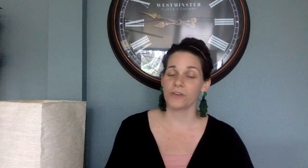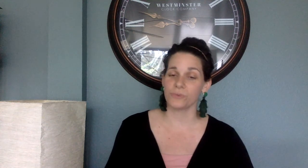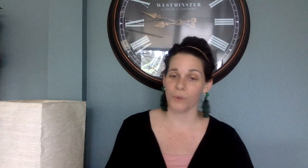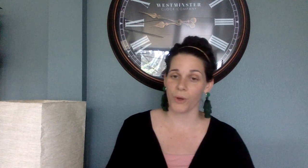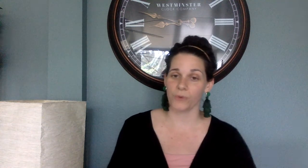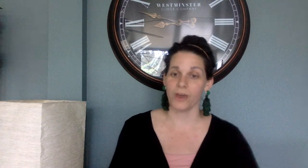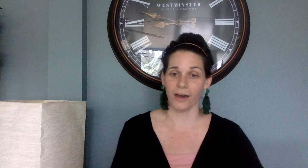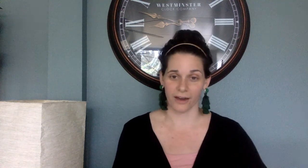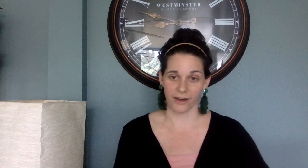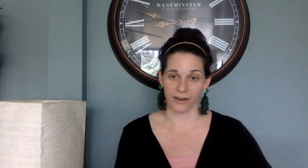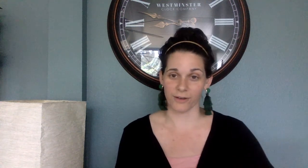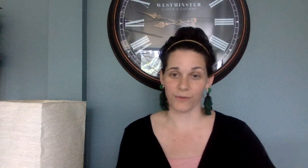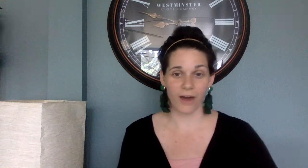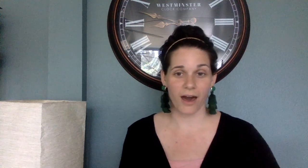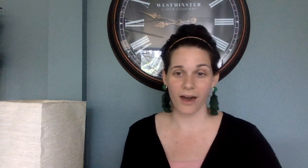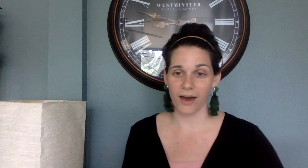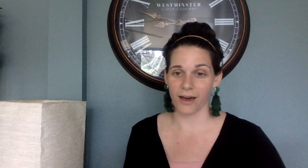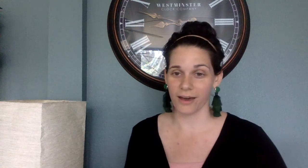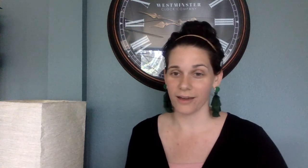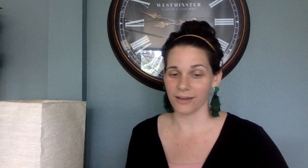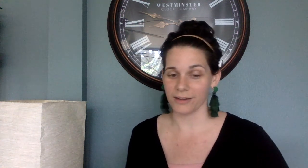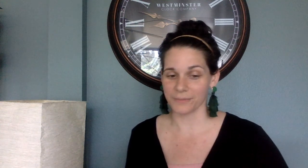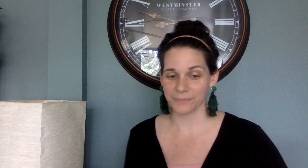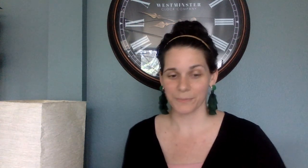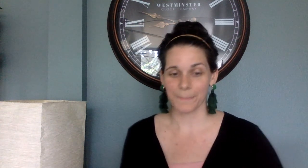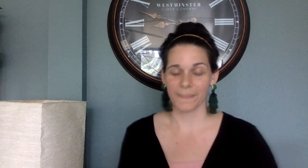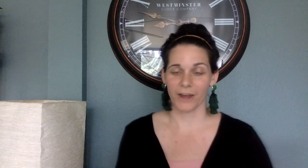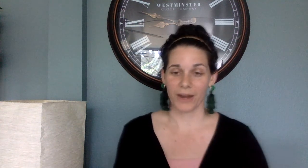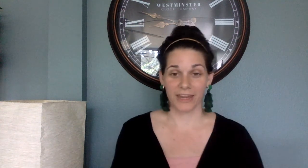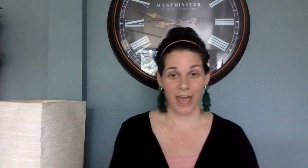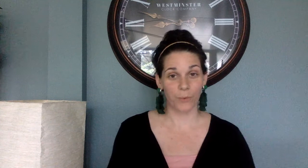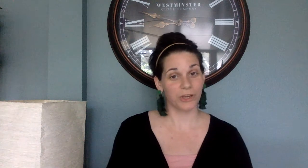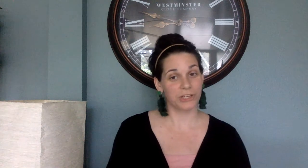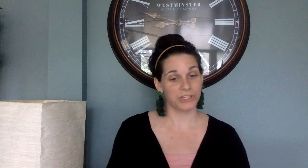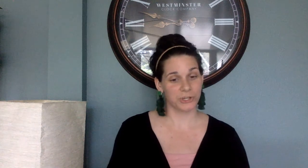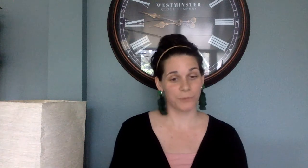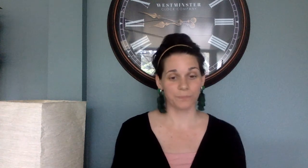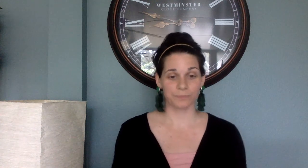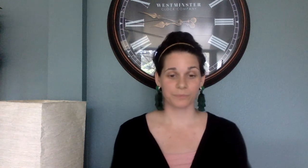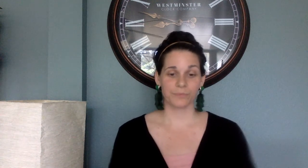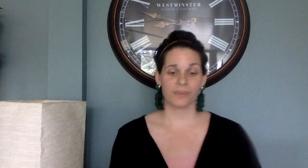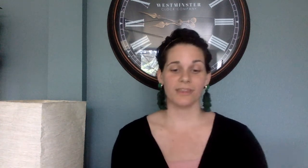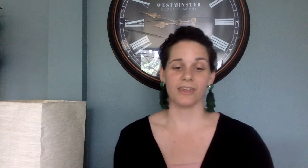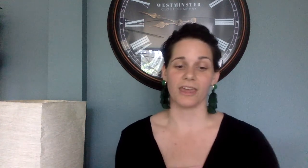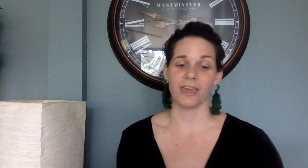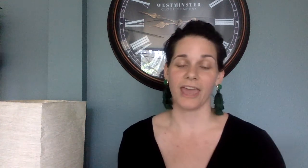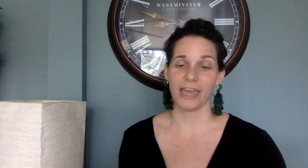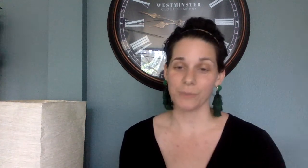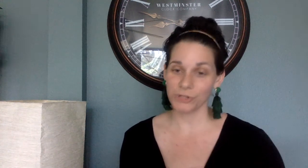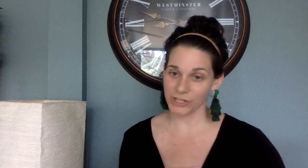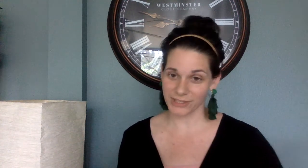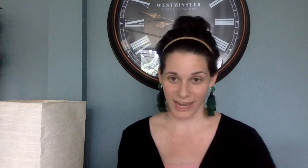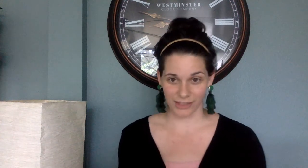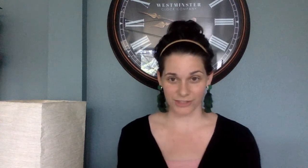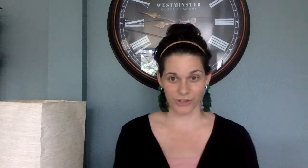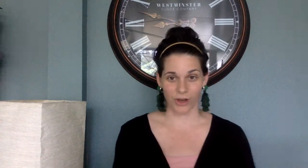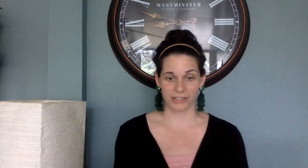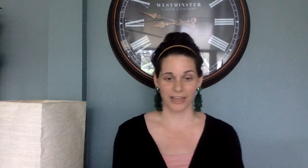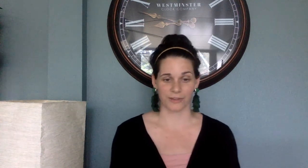right, so I'm going to go through now hand motions. and the song together.